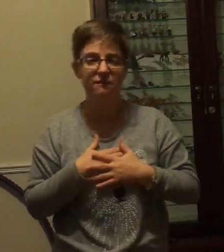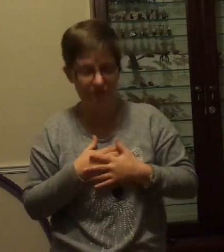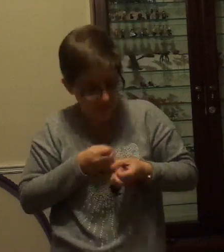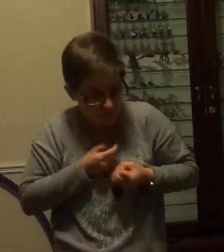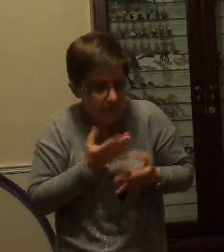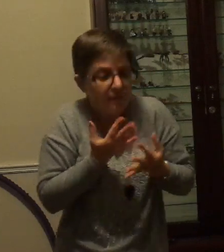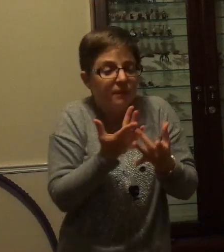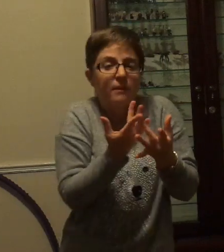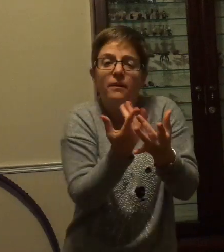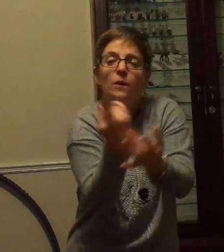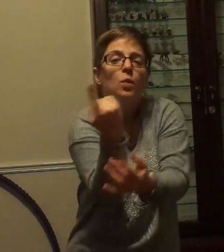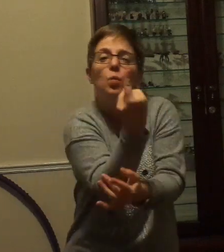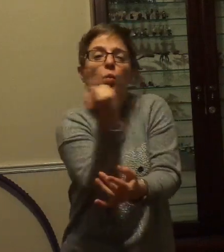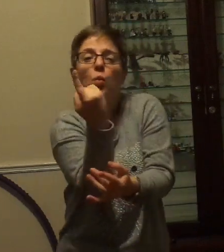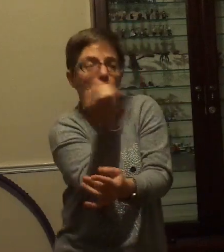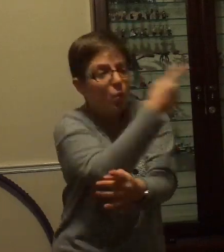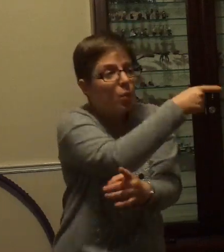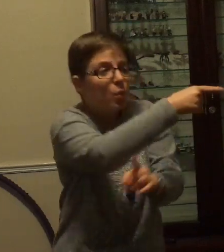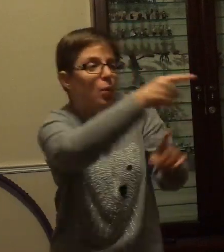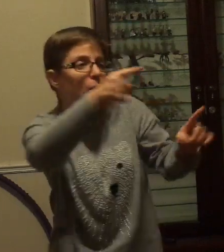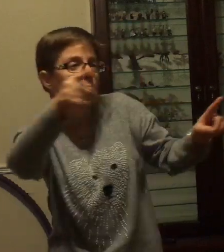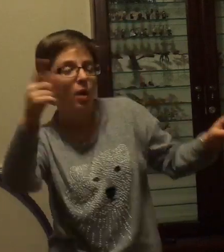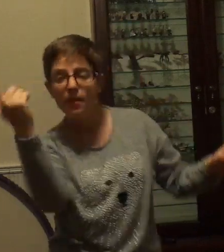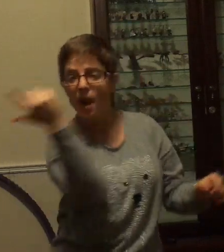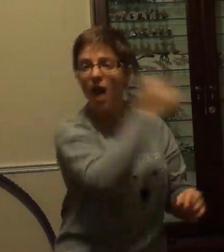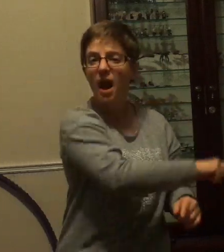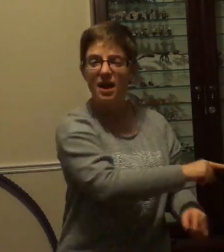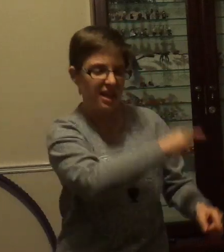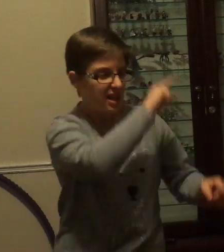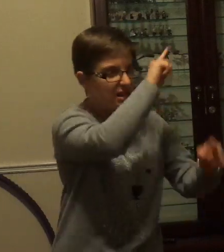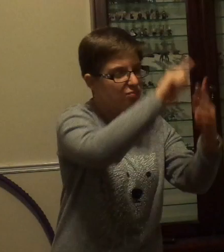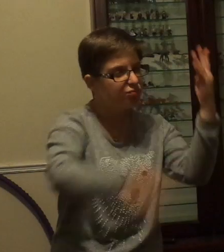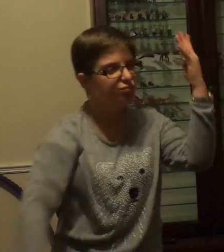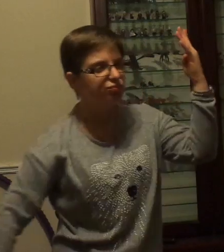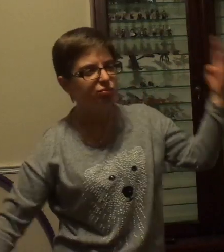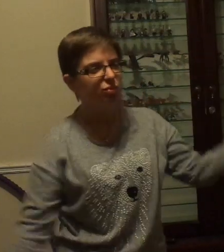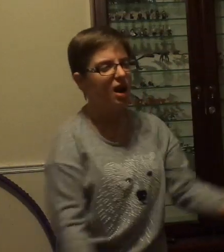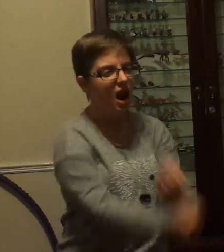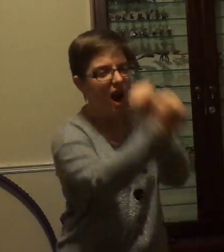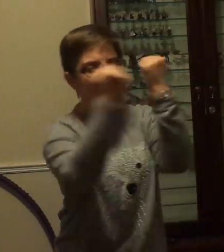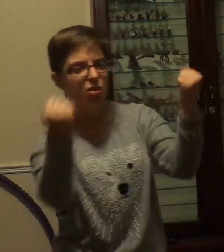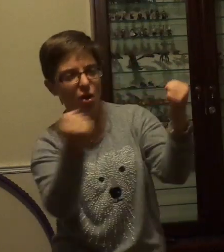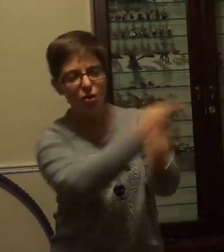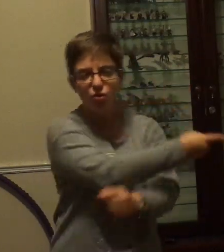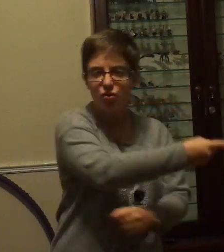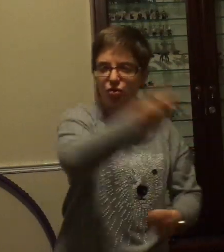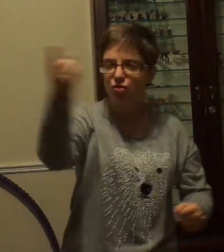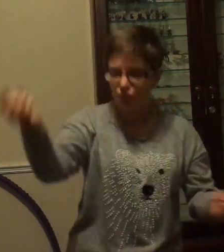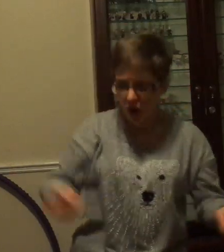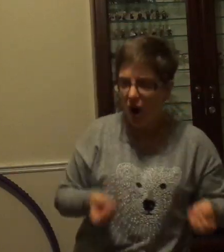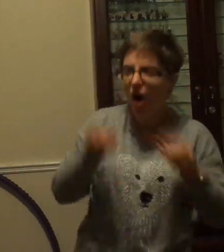for the lucky and the strong.